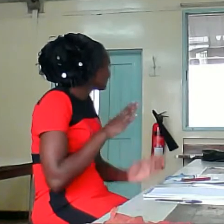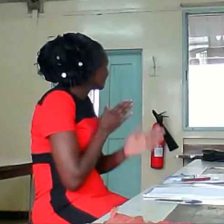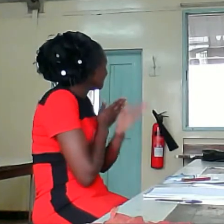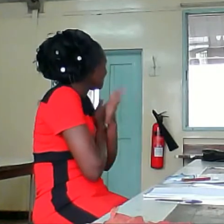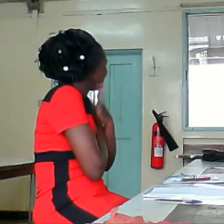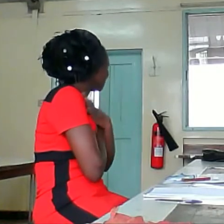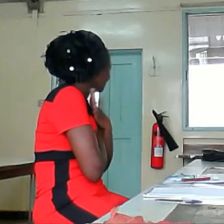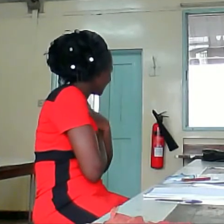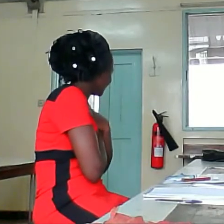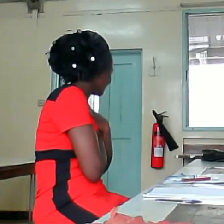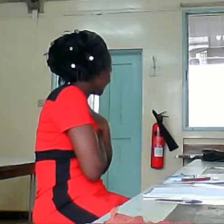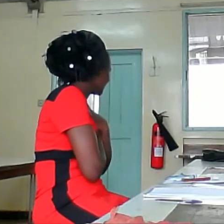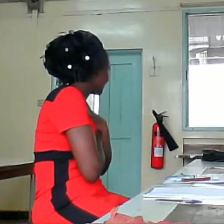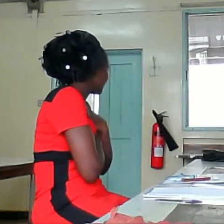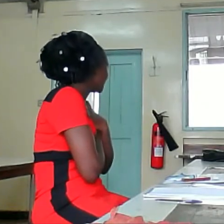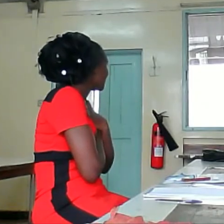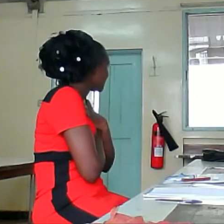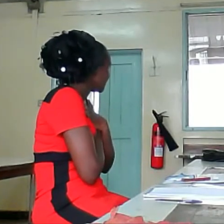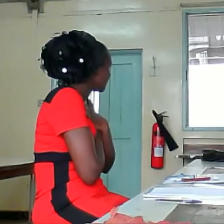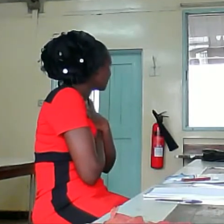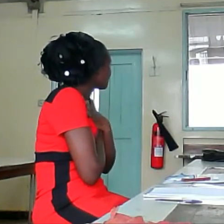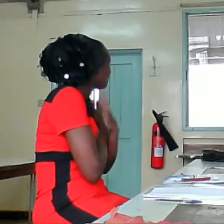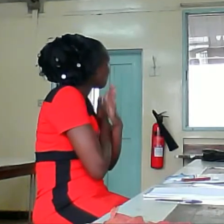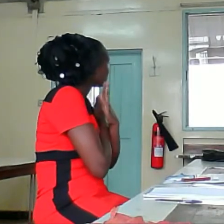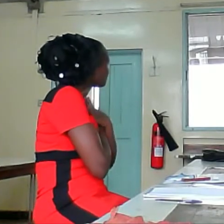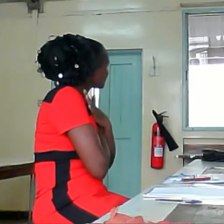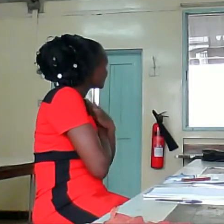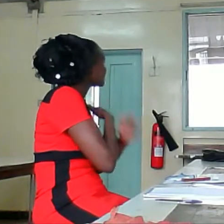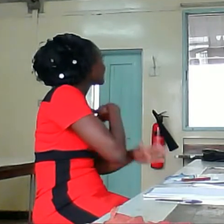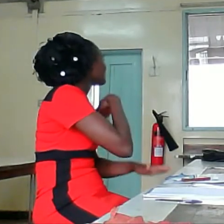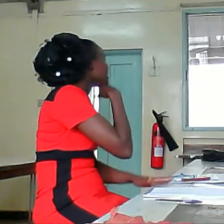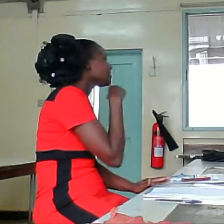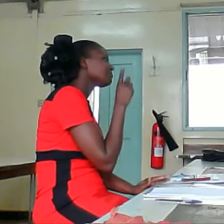a threat, or a threat by a threat,